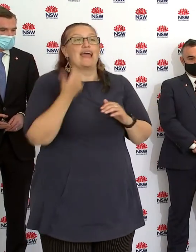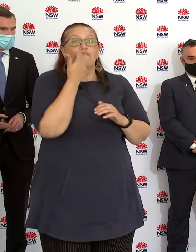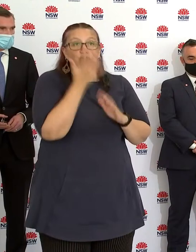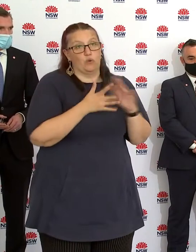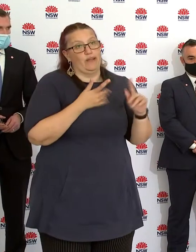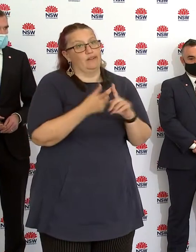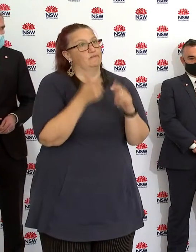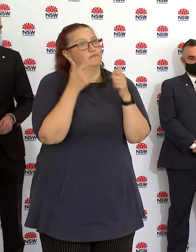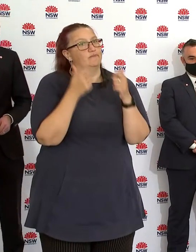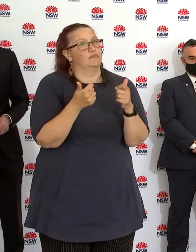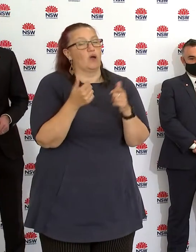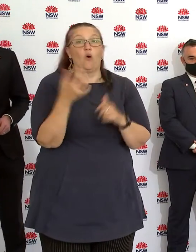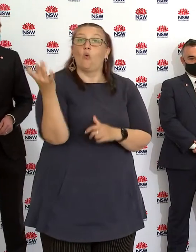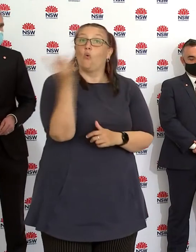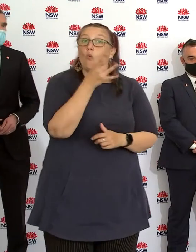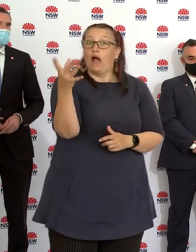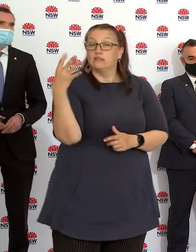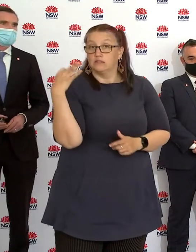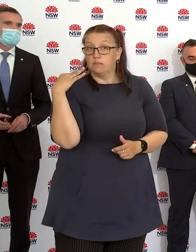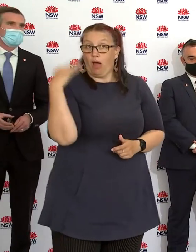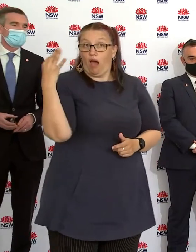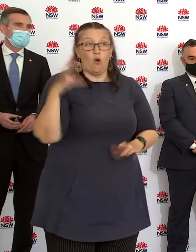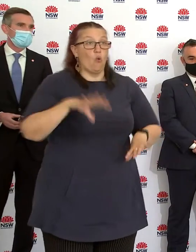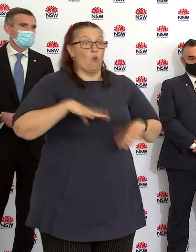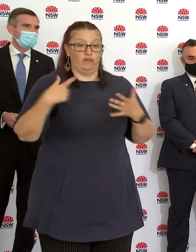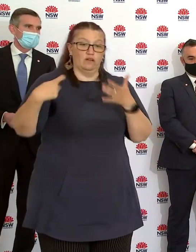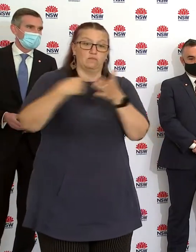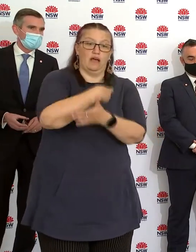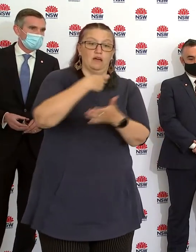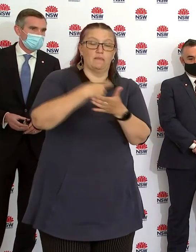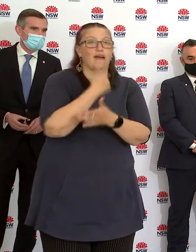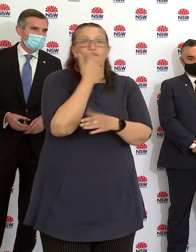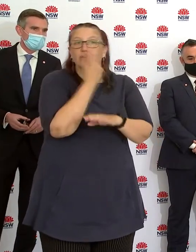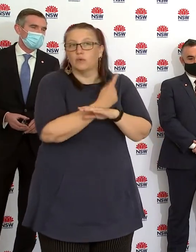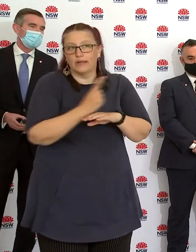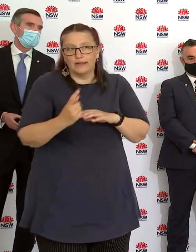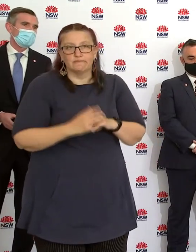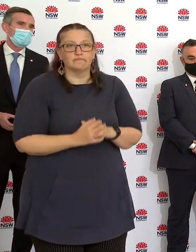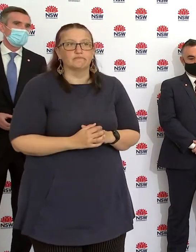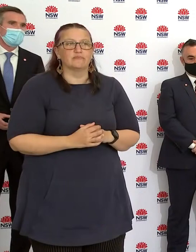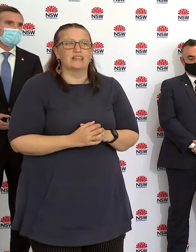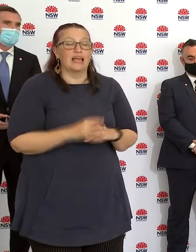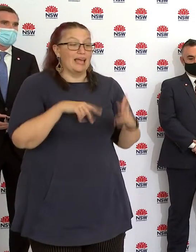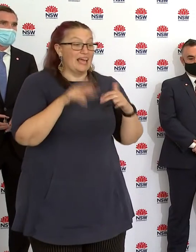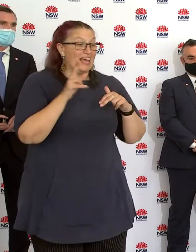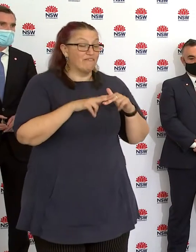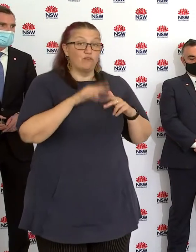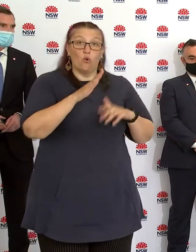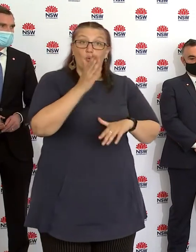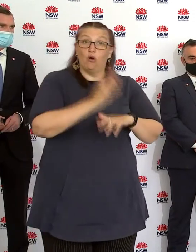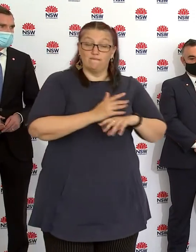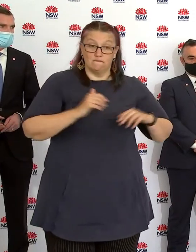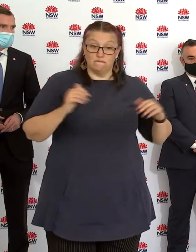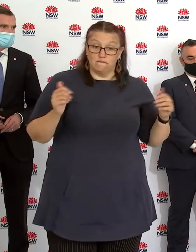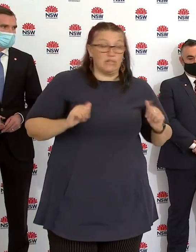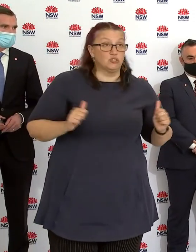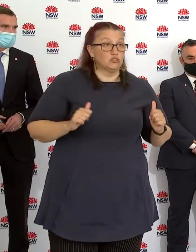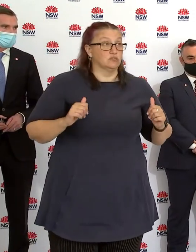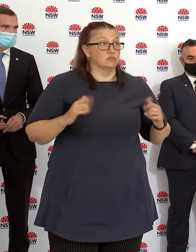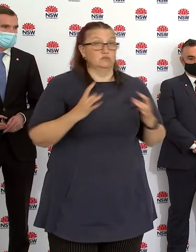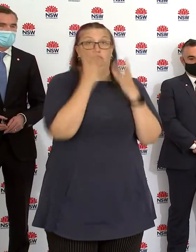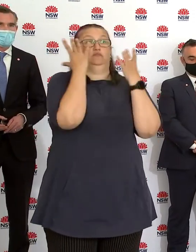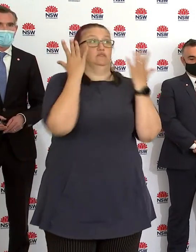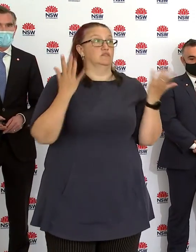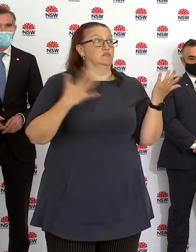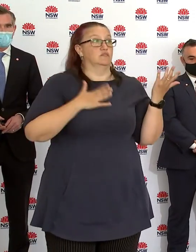So every week the money will go automatically into your account. So if you're out of work or have had reduced hours, please do not worry. You will